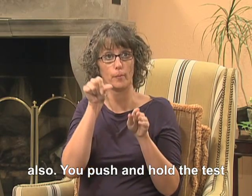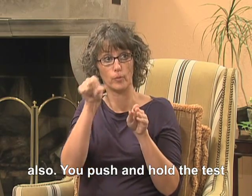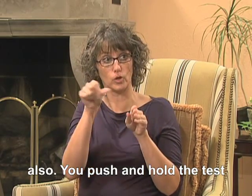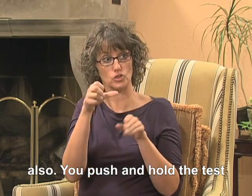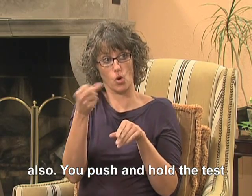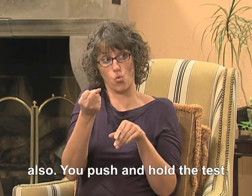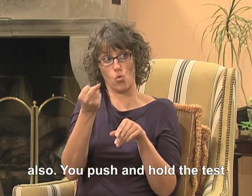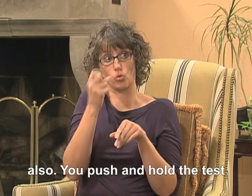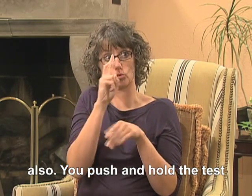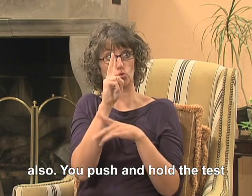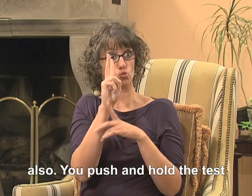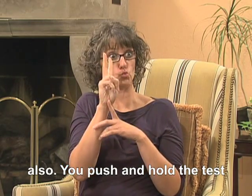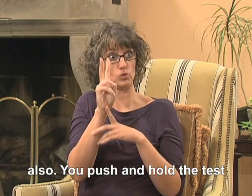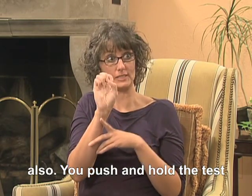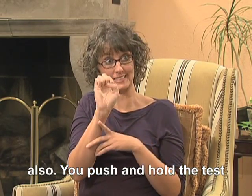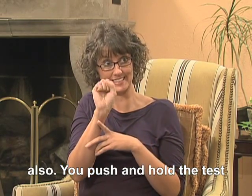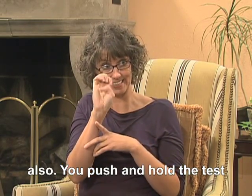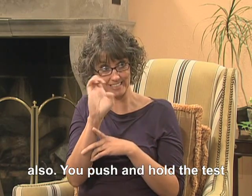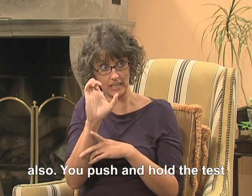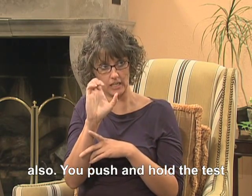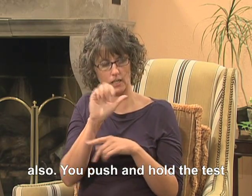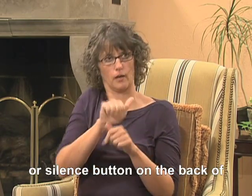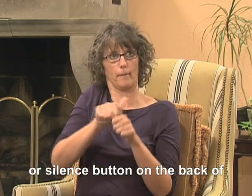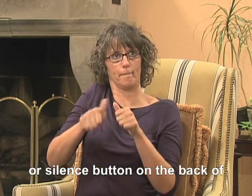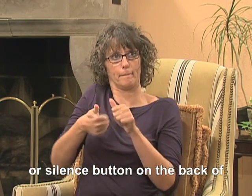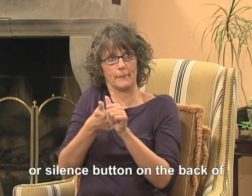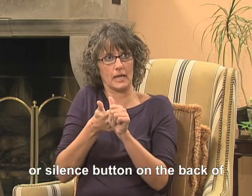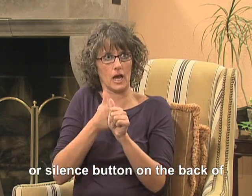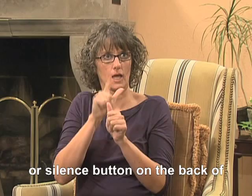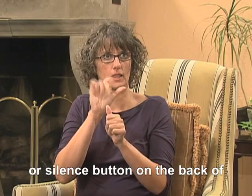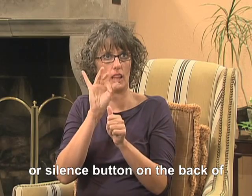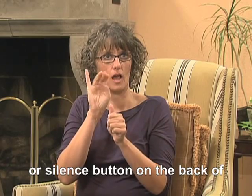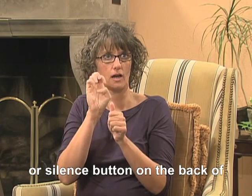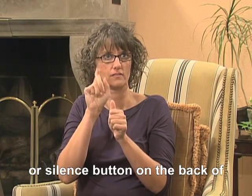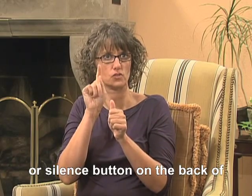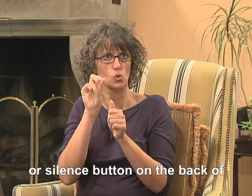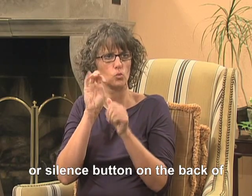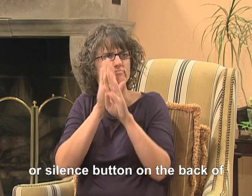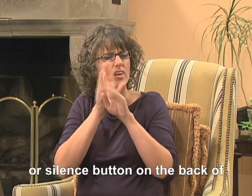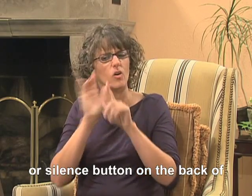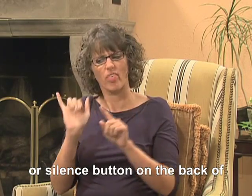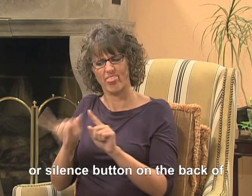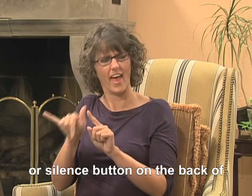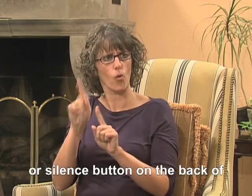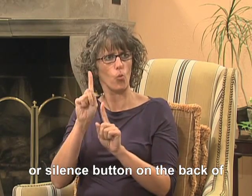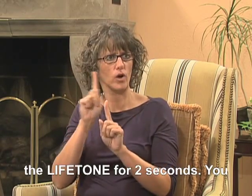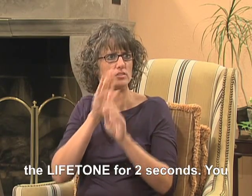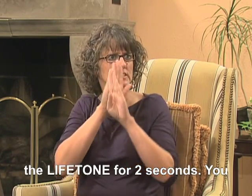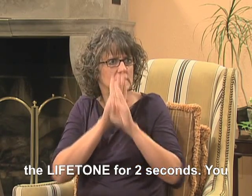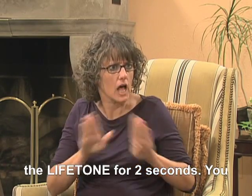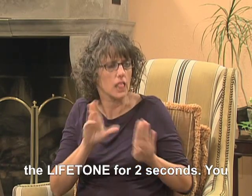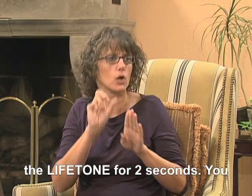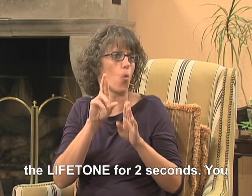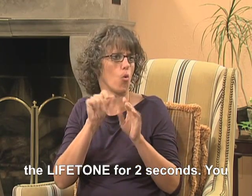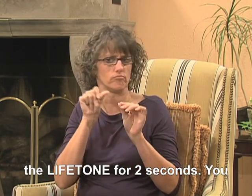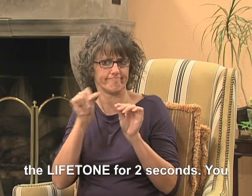You push and hold the test or silence button on the back of the Lifetone